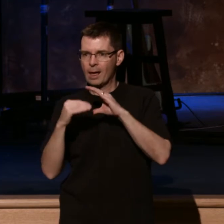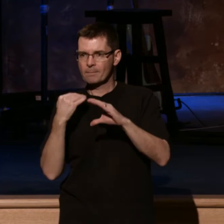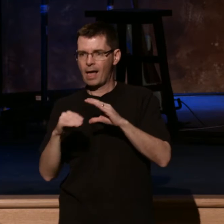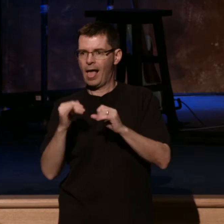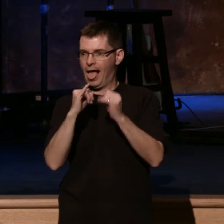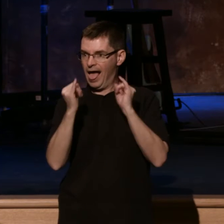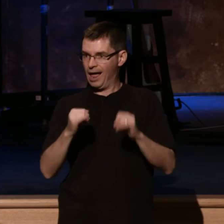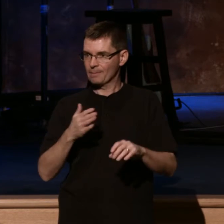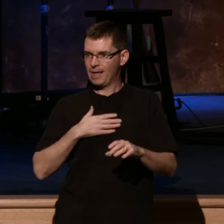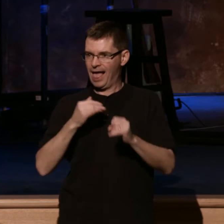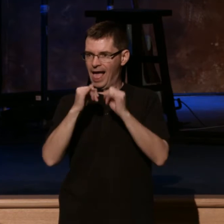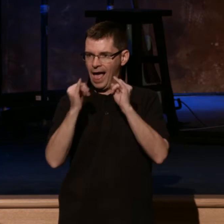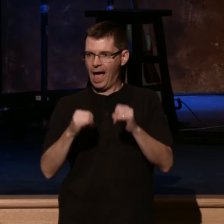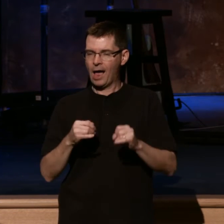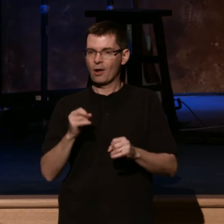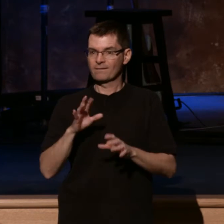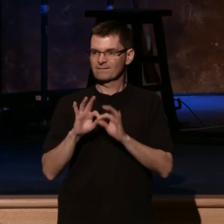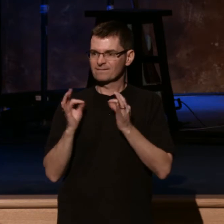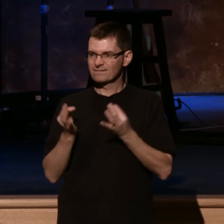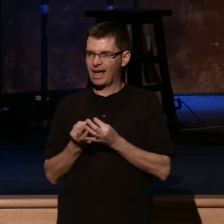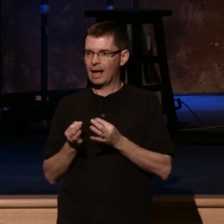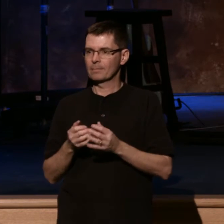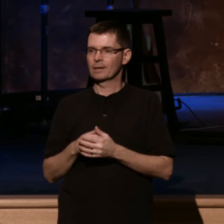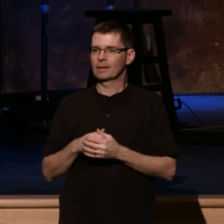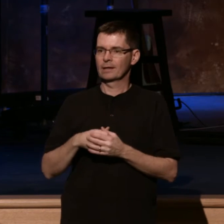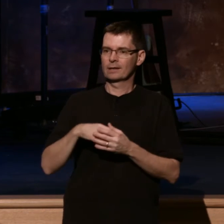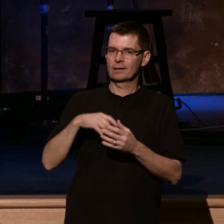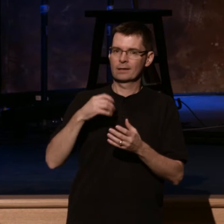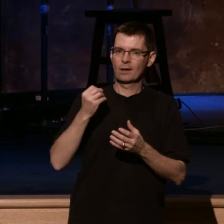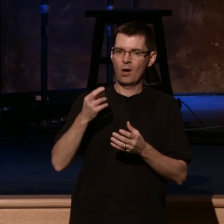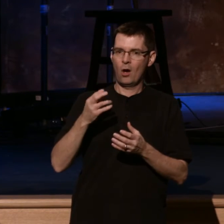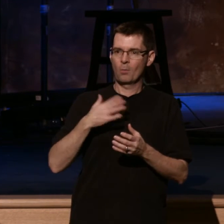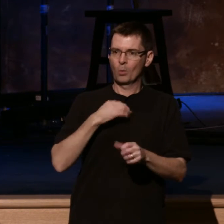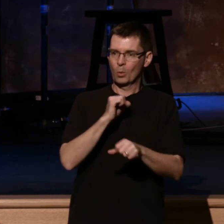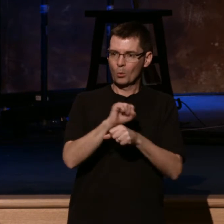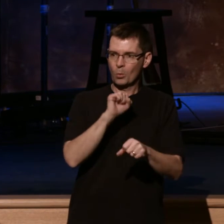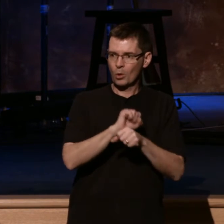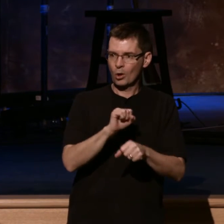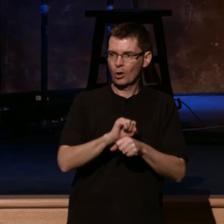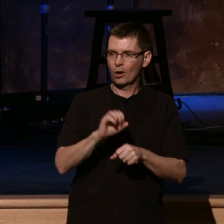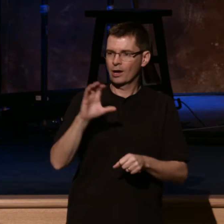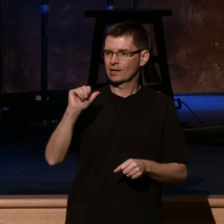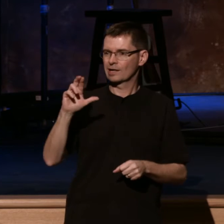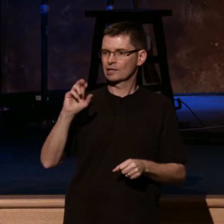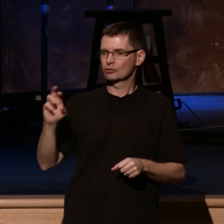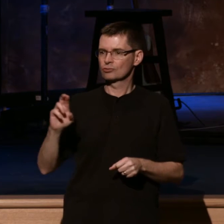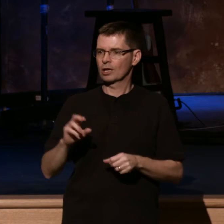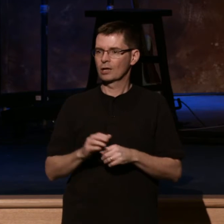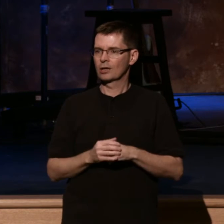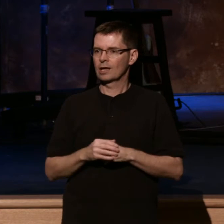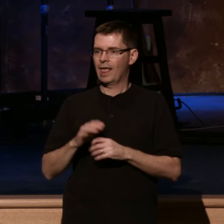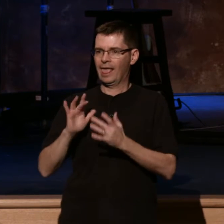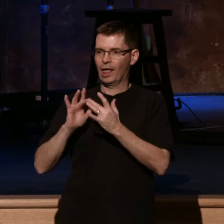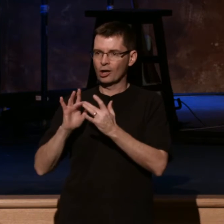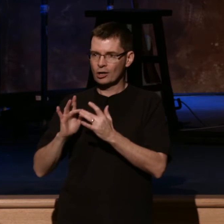Okay, yeah. It could be our family, our household. What else? Career. Career. Internet. Email.